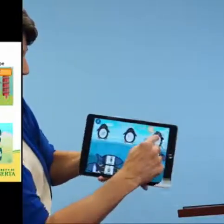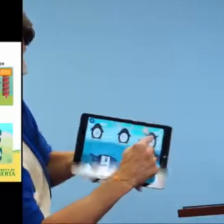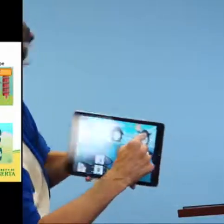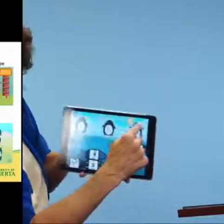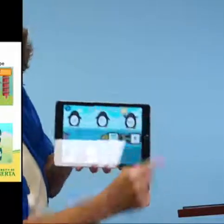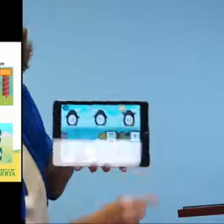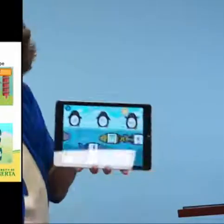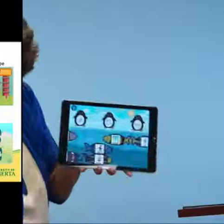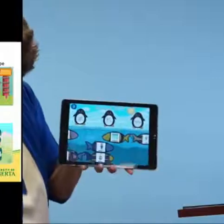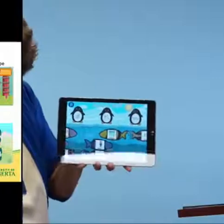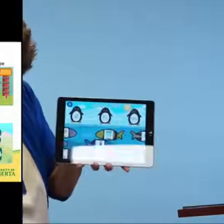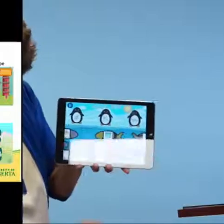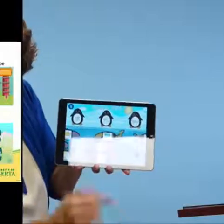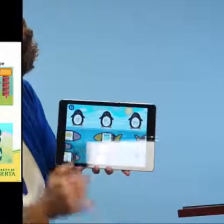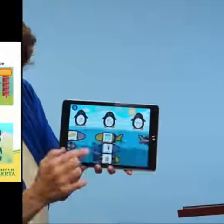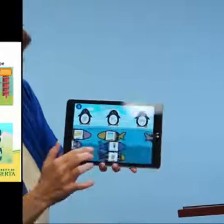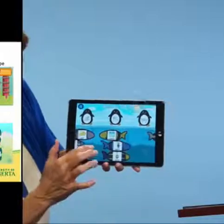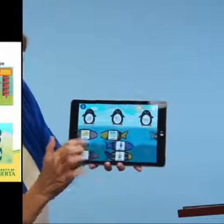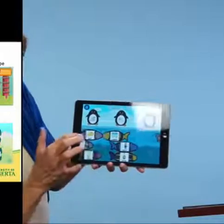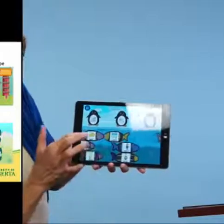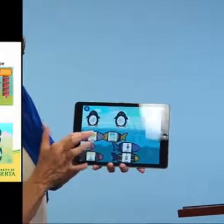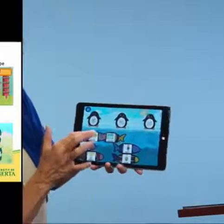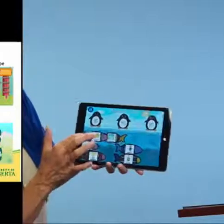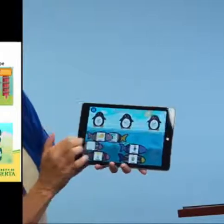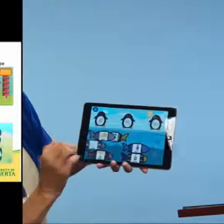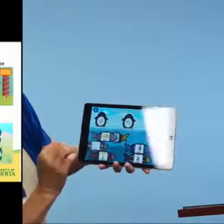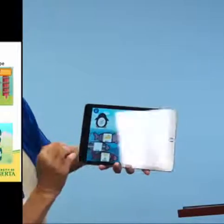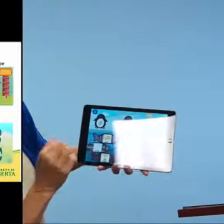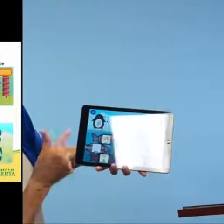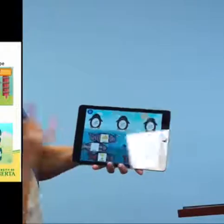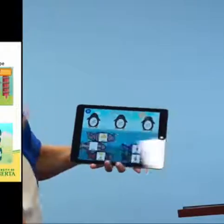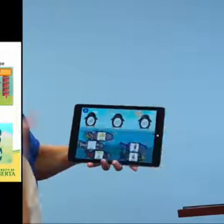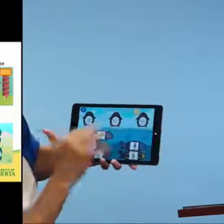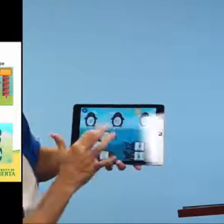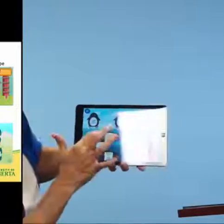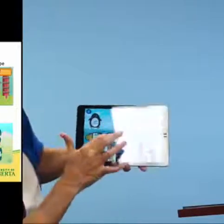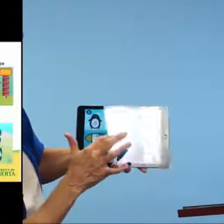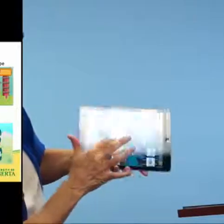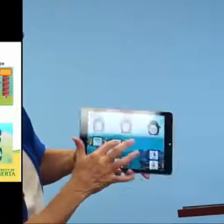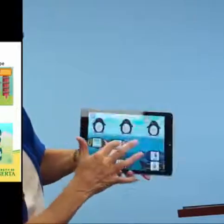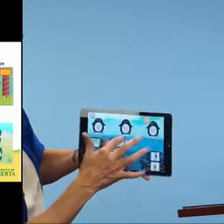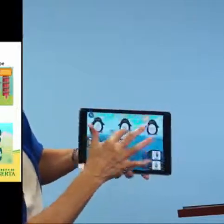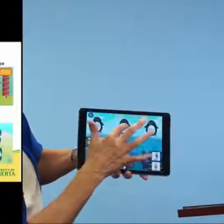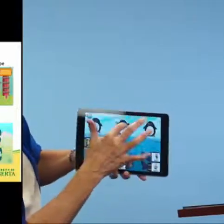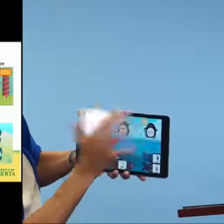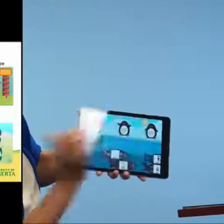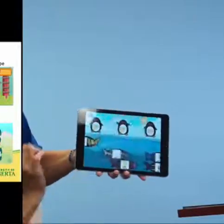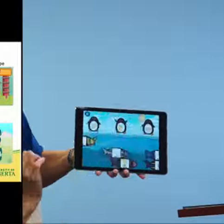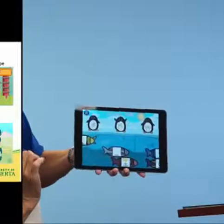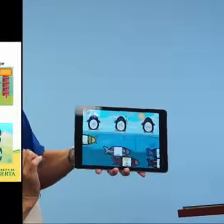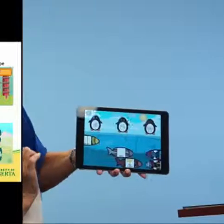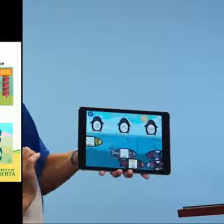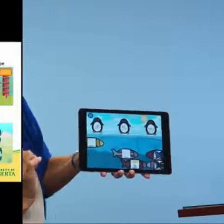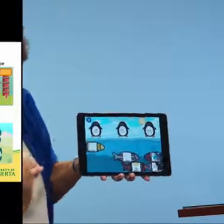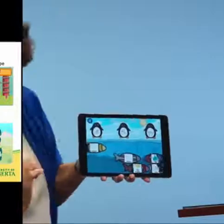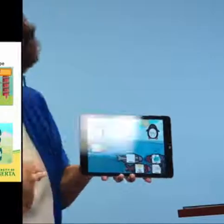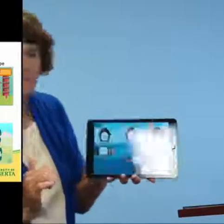the more that you start to engage with it. So let's see what else fits with this handshake. Yeah.